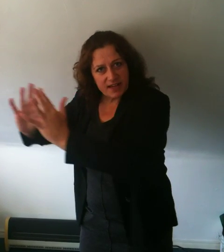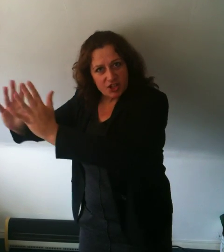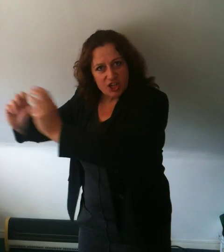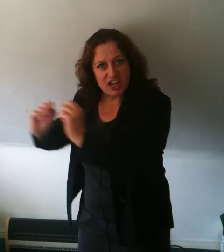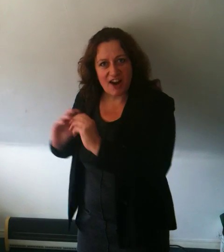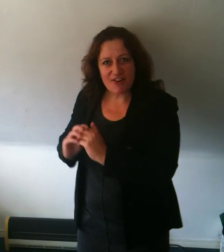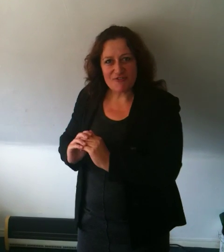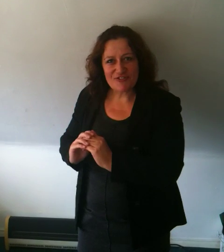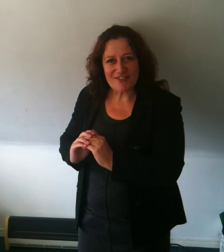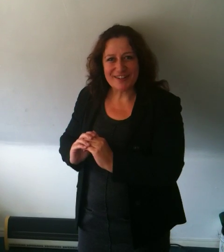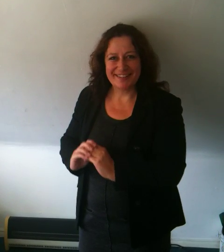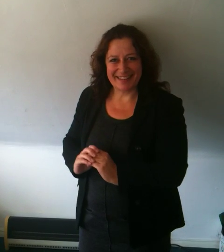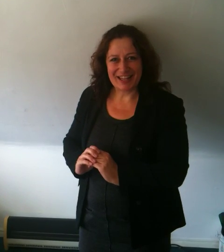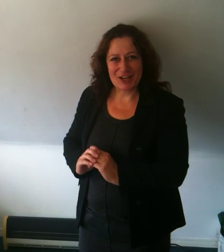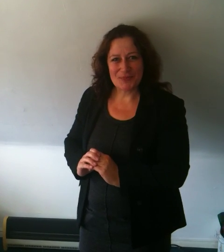fingers, you could carry on forever. Thank you.